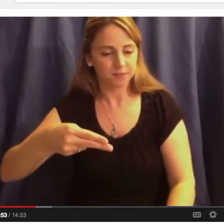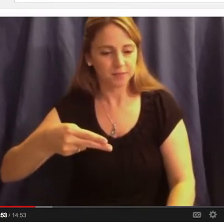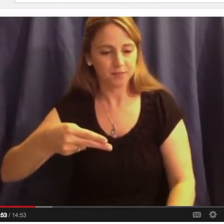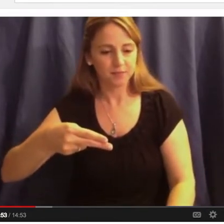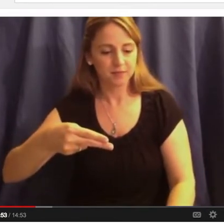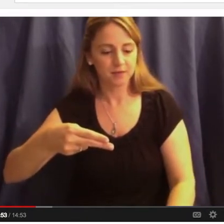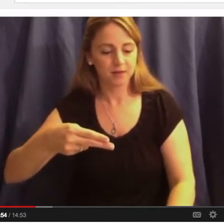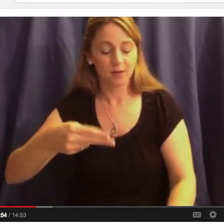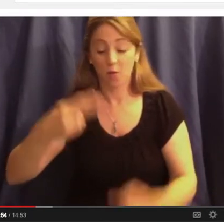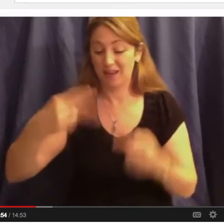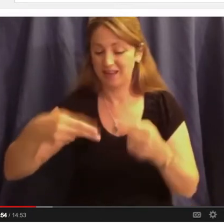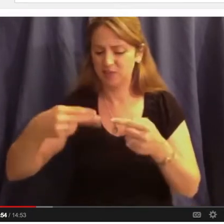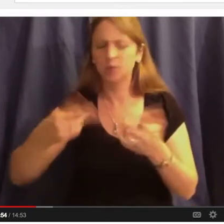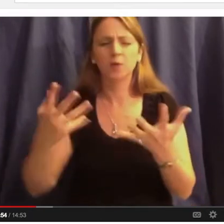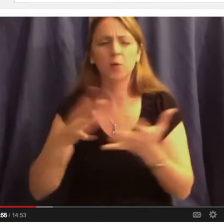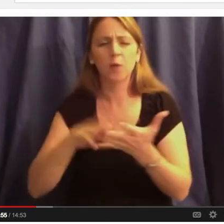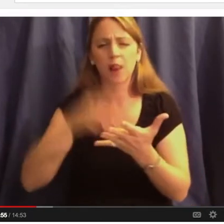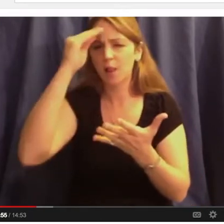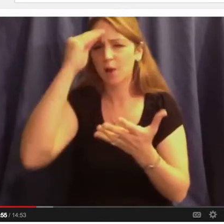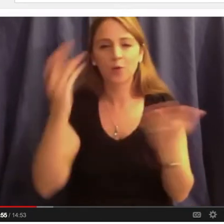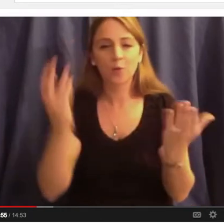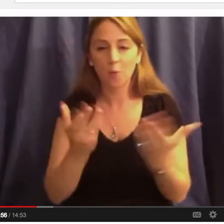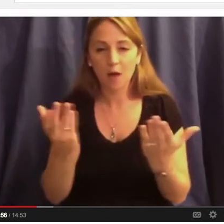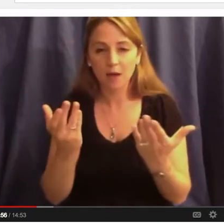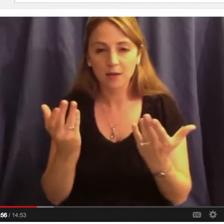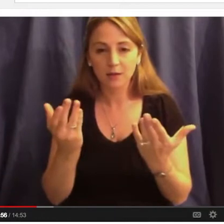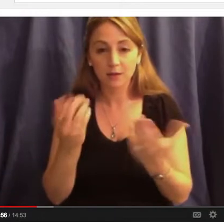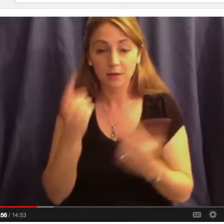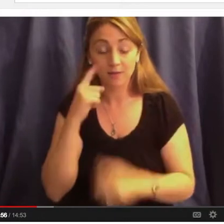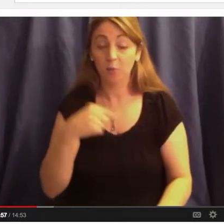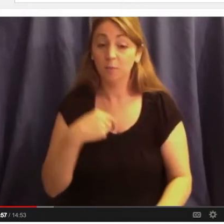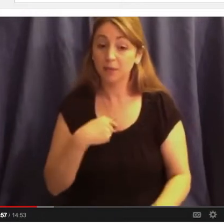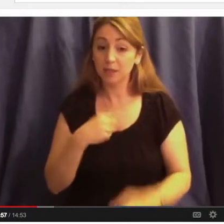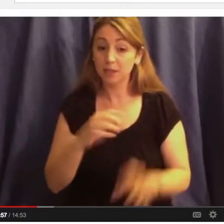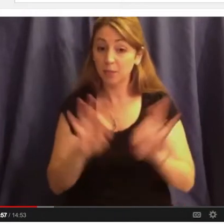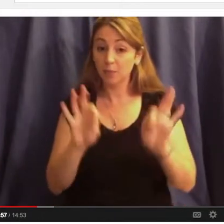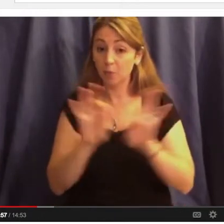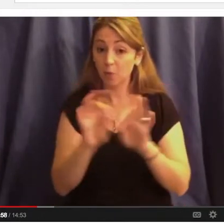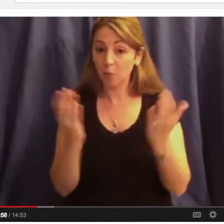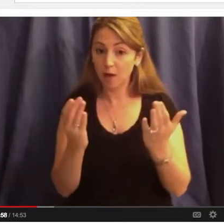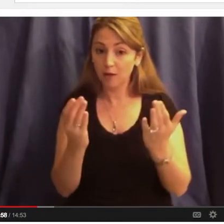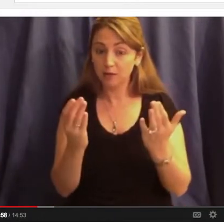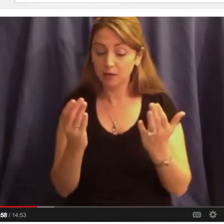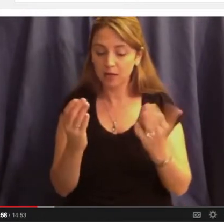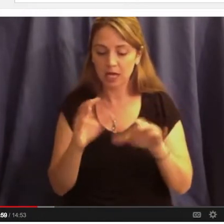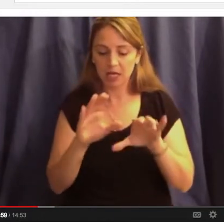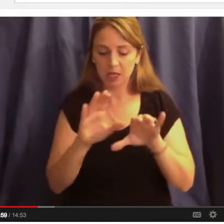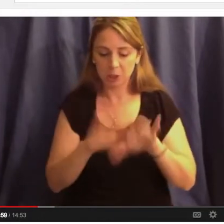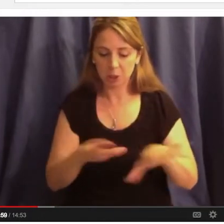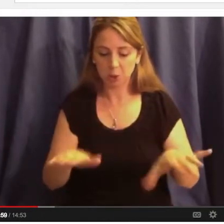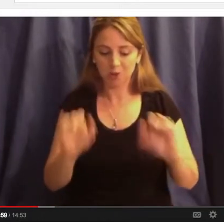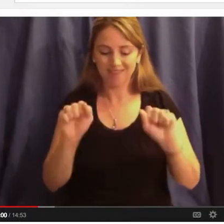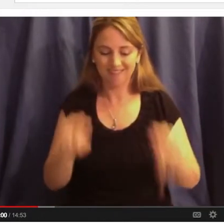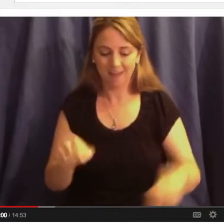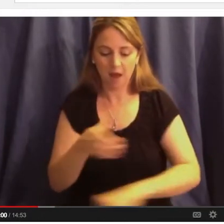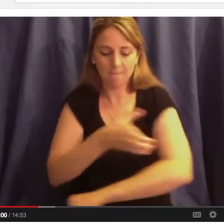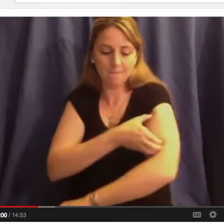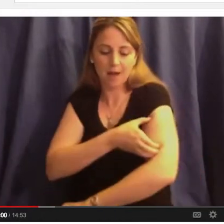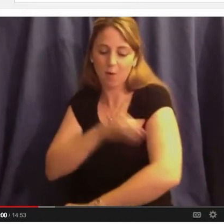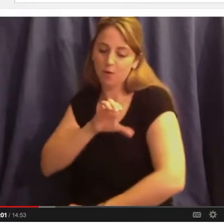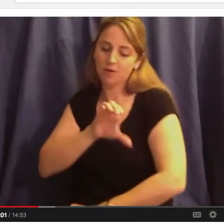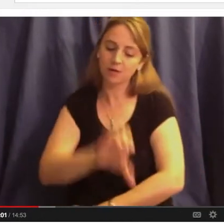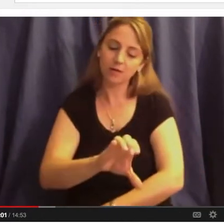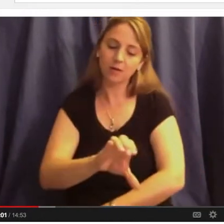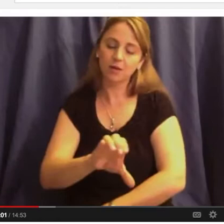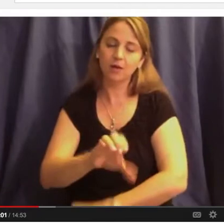what lessons did we learn? Well, amazingly, the most important for me was this. That children can be empowered to take